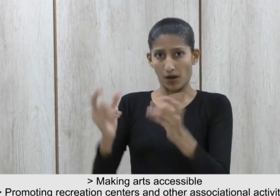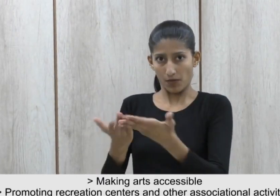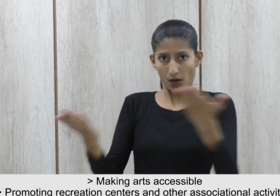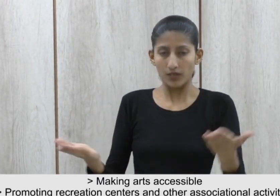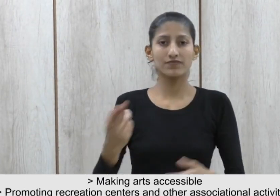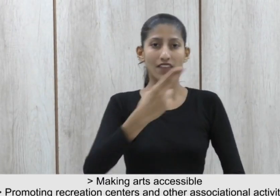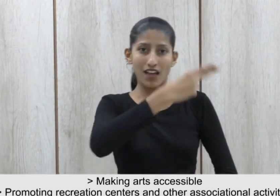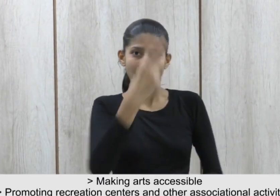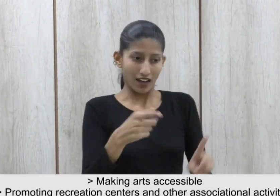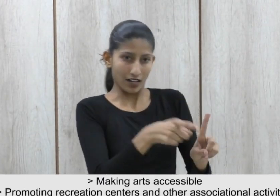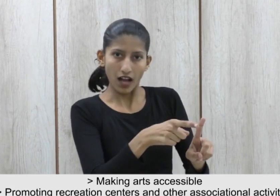Arts Accessible